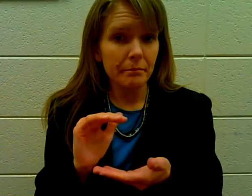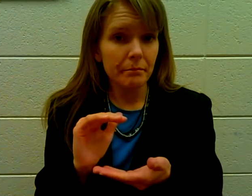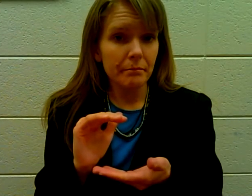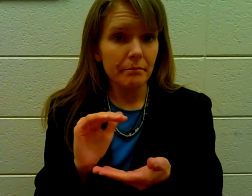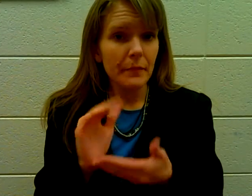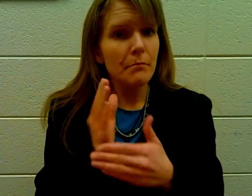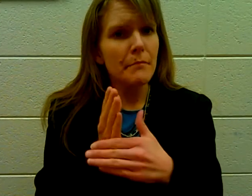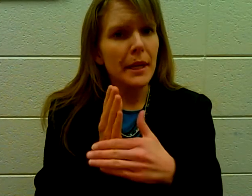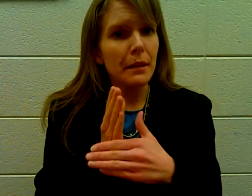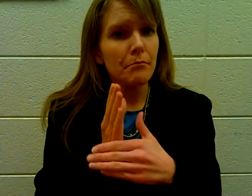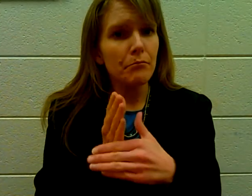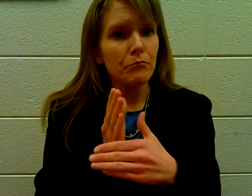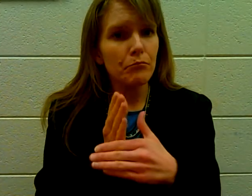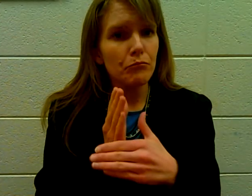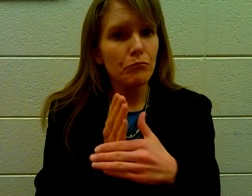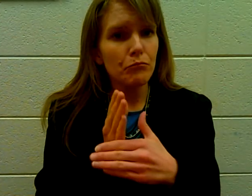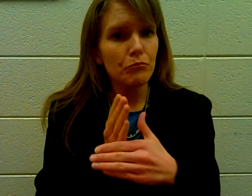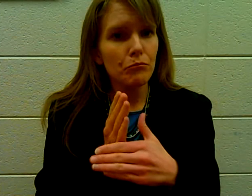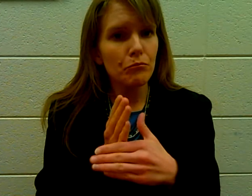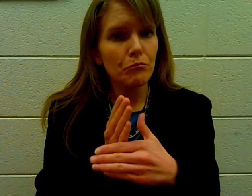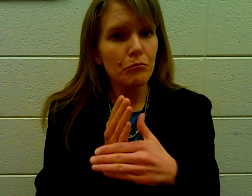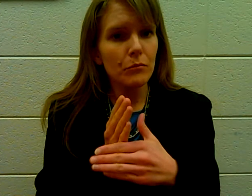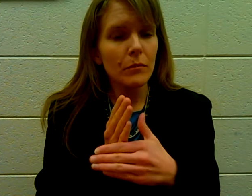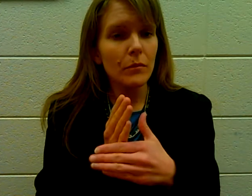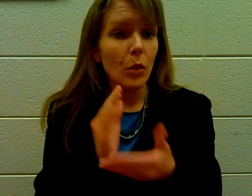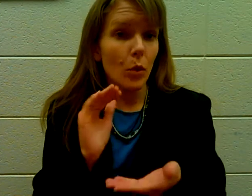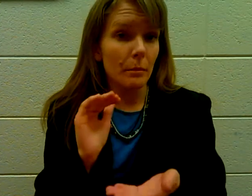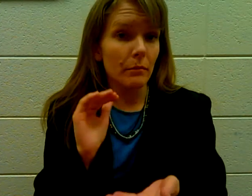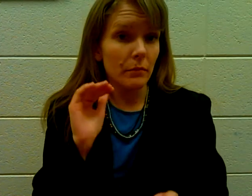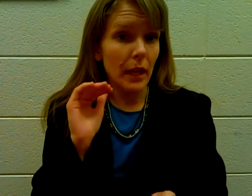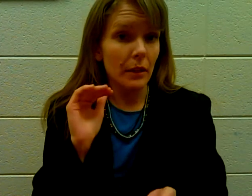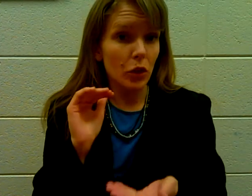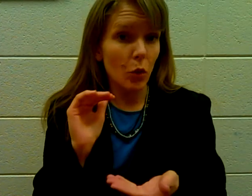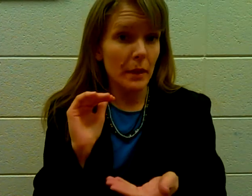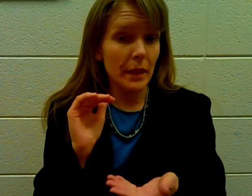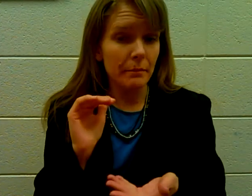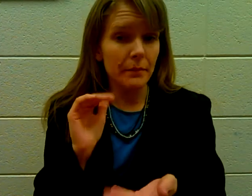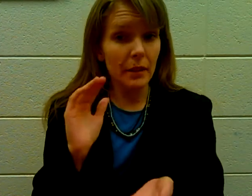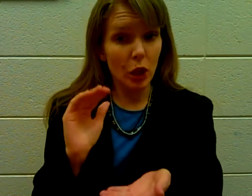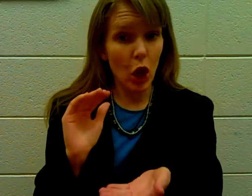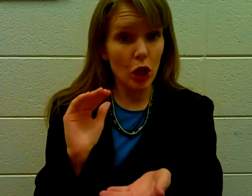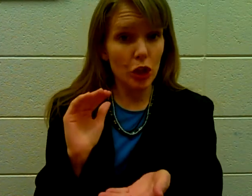Medium. Like show medium. Large.